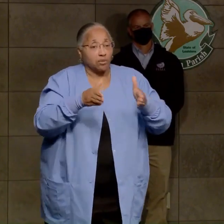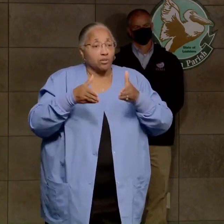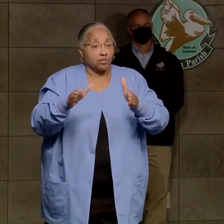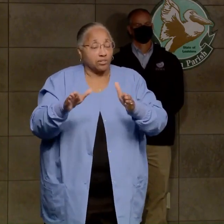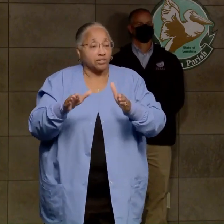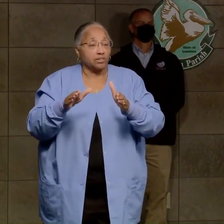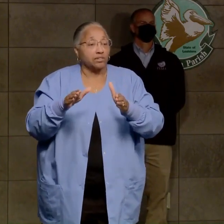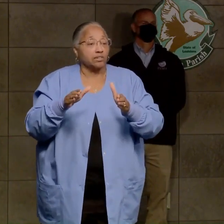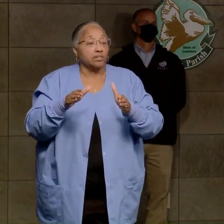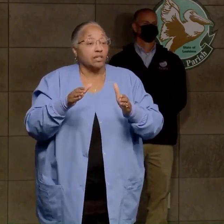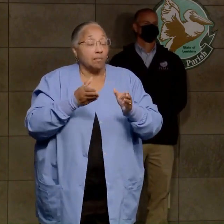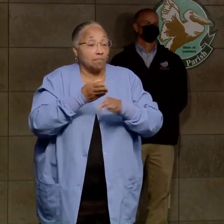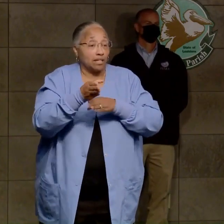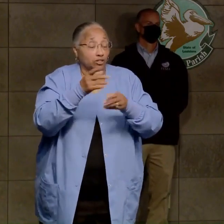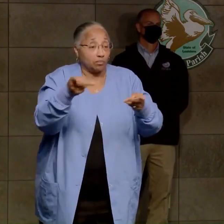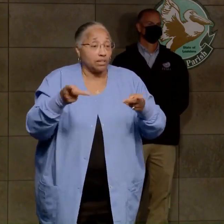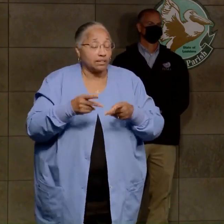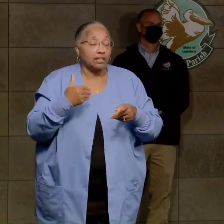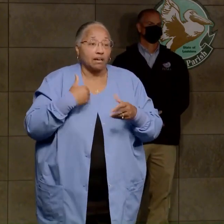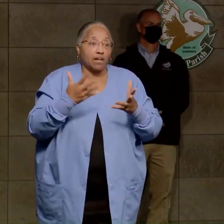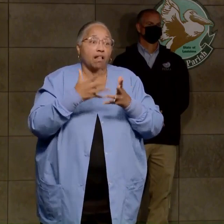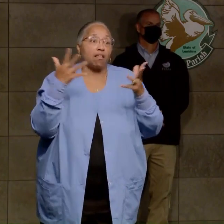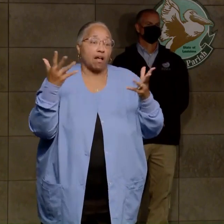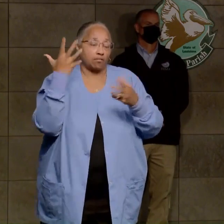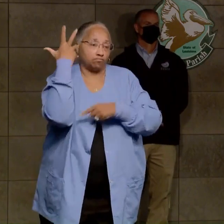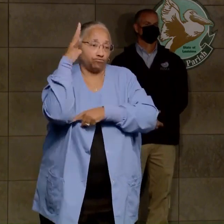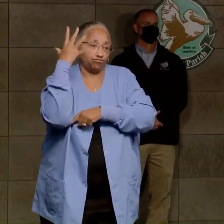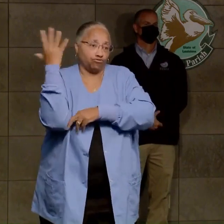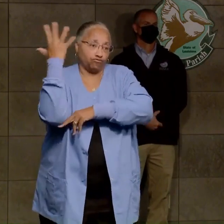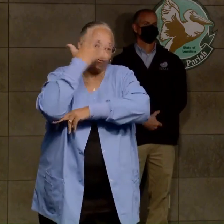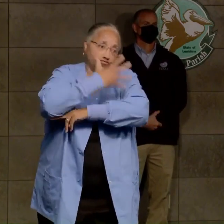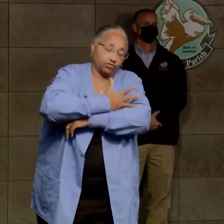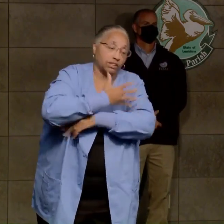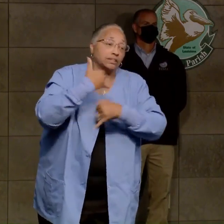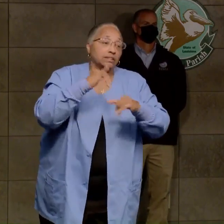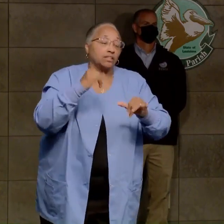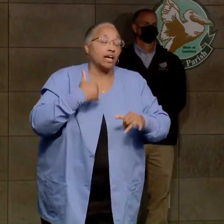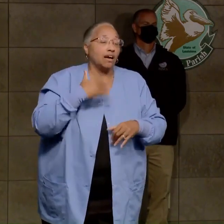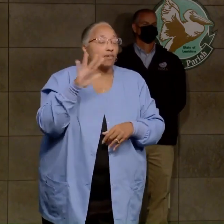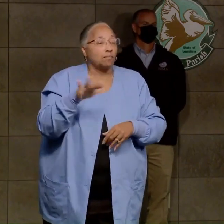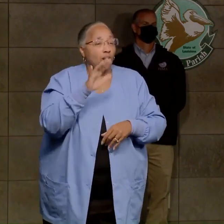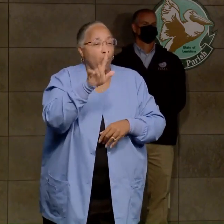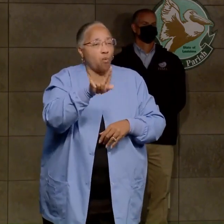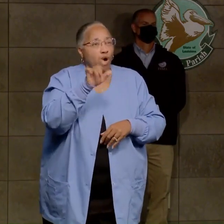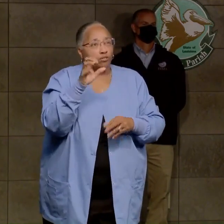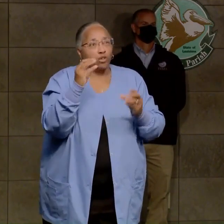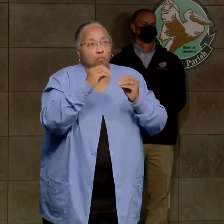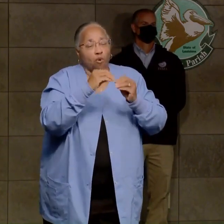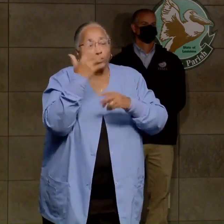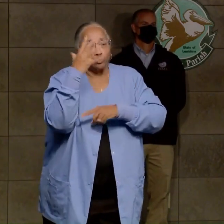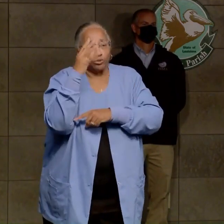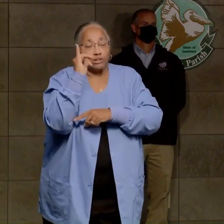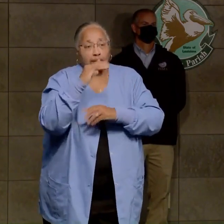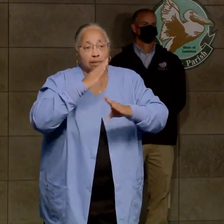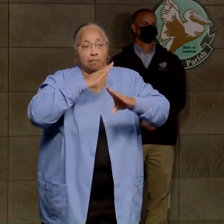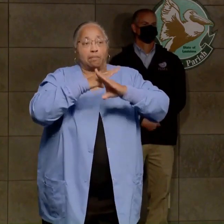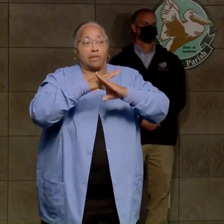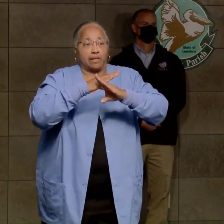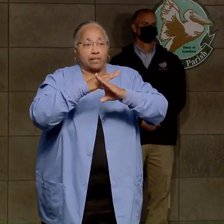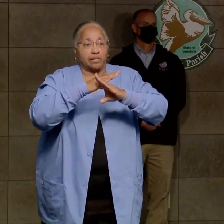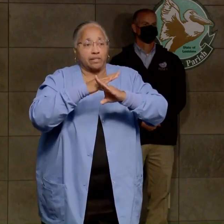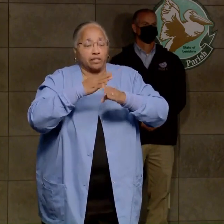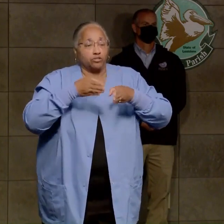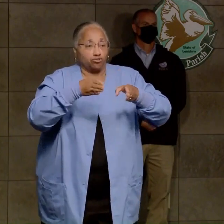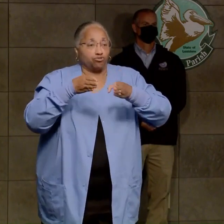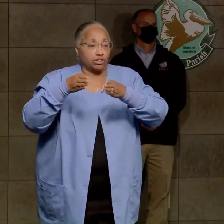thoroughfares. We had many fallen trees. We still have about 100 more trees that are blocking roadways to get through, but we